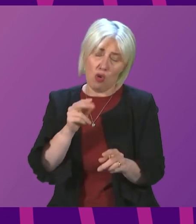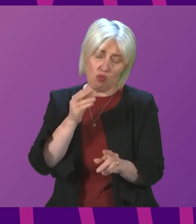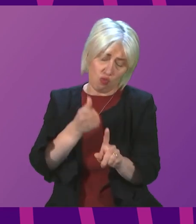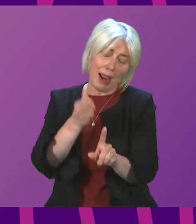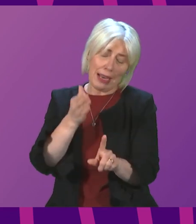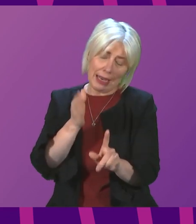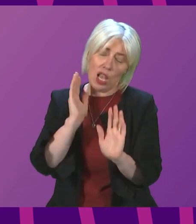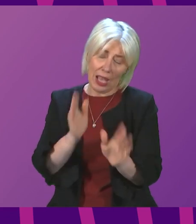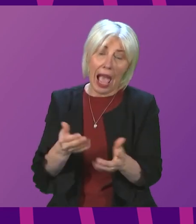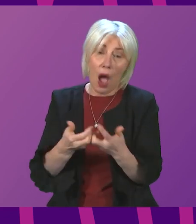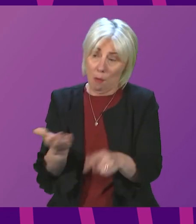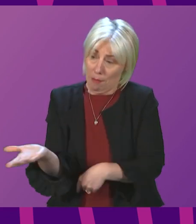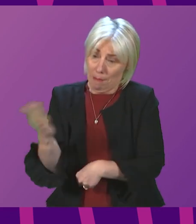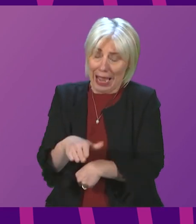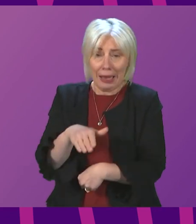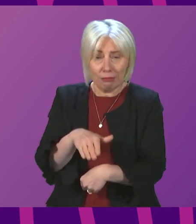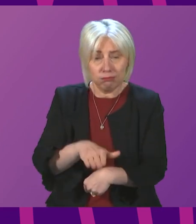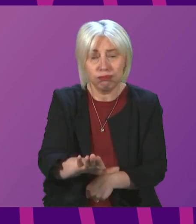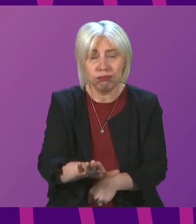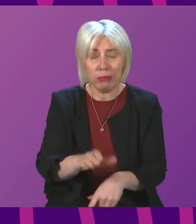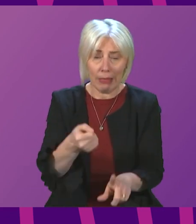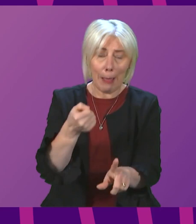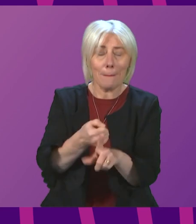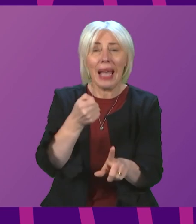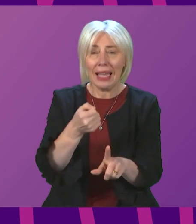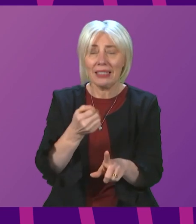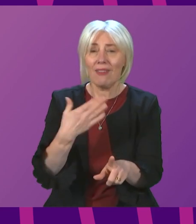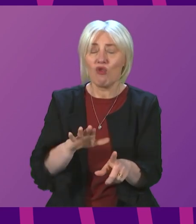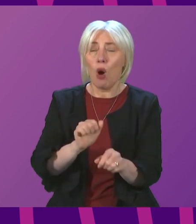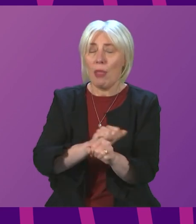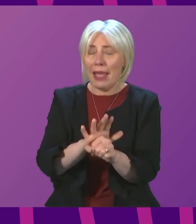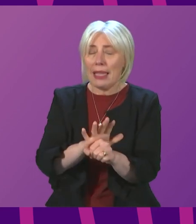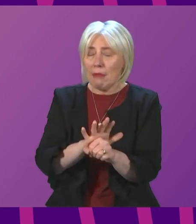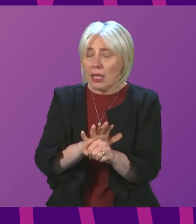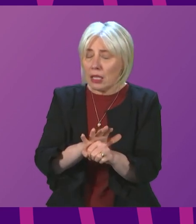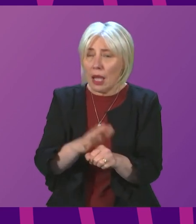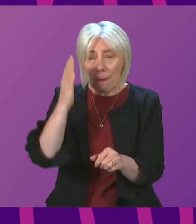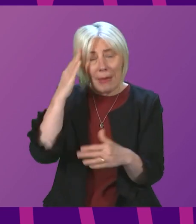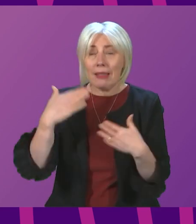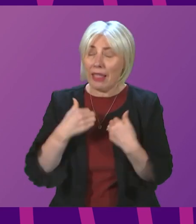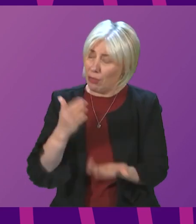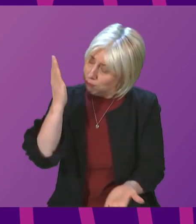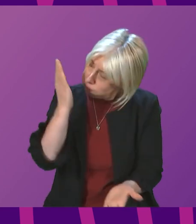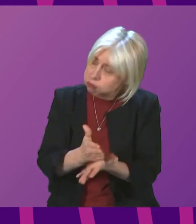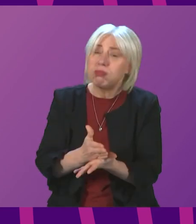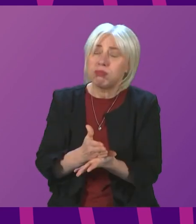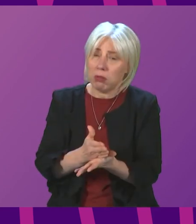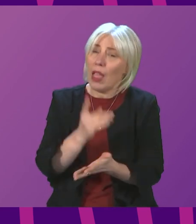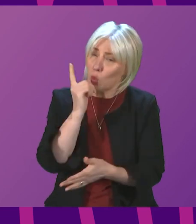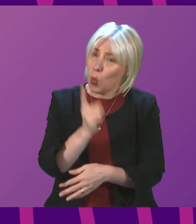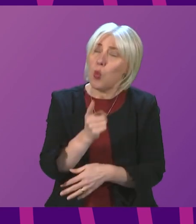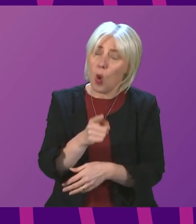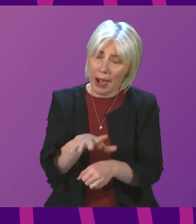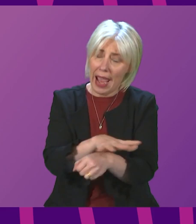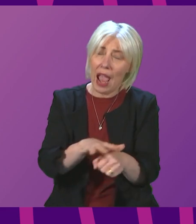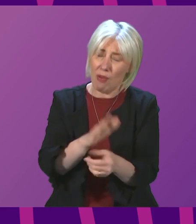needs to be done to recover the impacts that our response to the pandemic has had, and mental health is definitely one area where